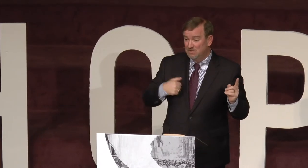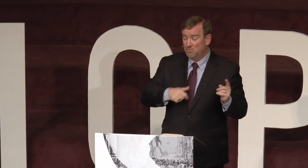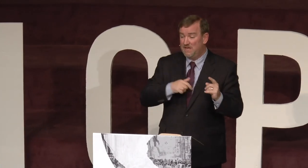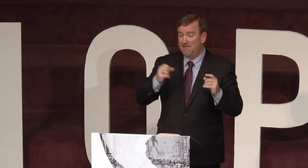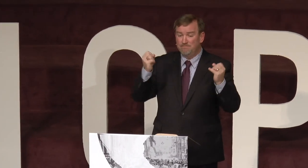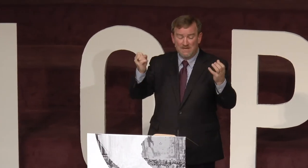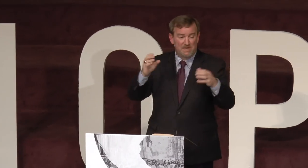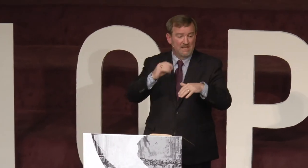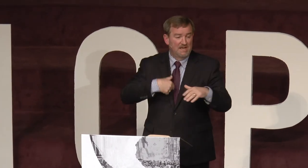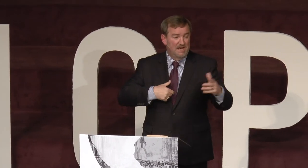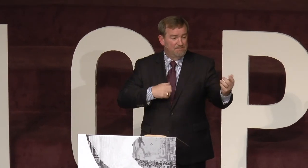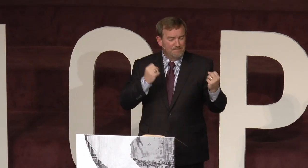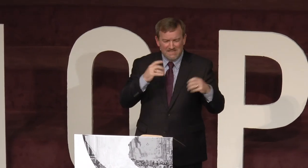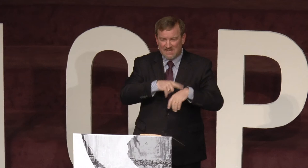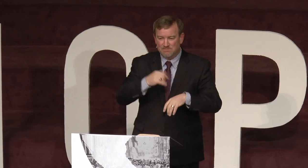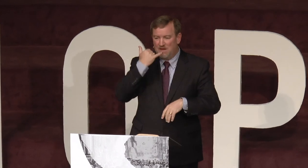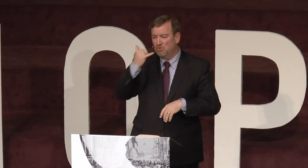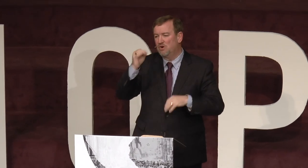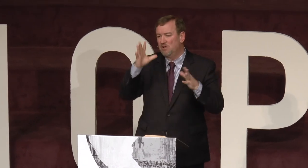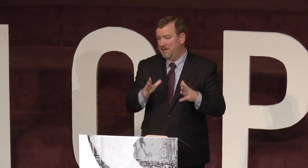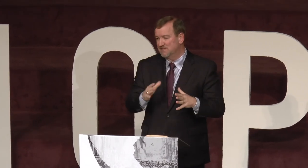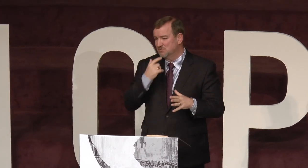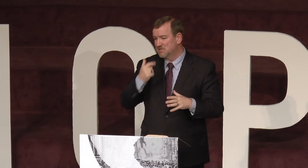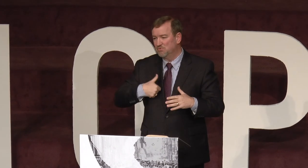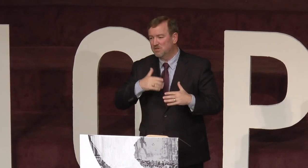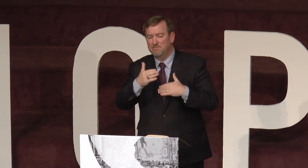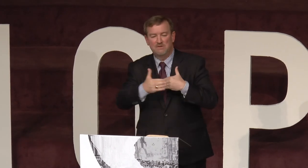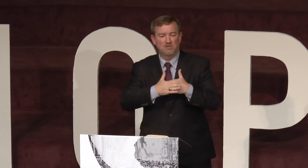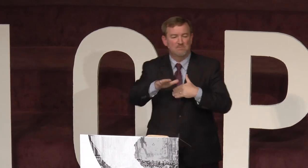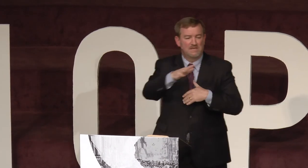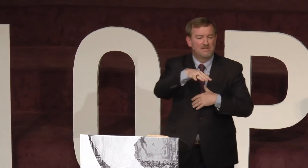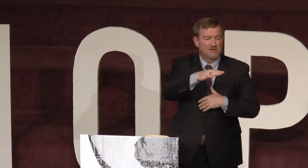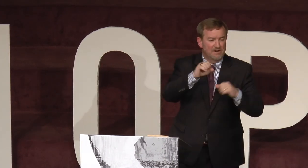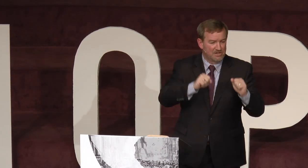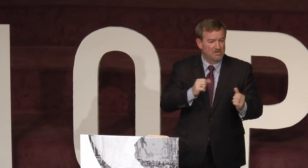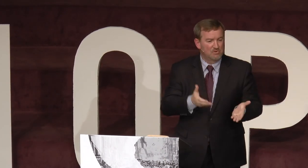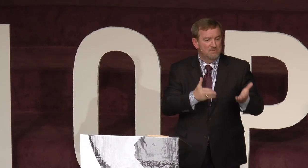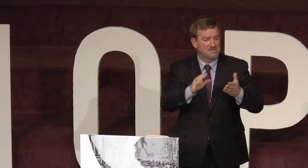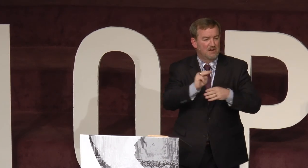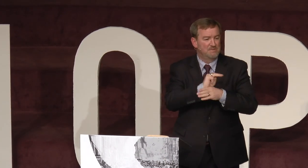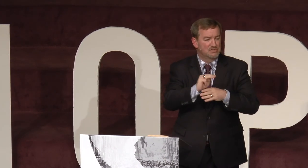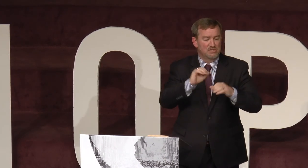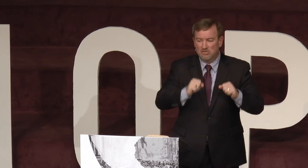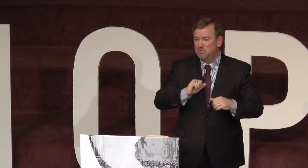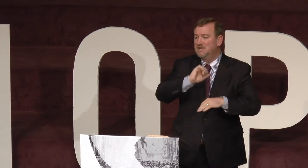We have many, many, many times I will call a pastor and say, we're going to be in your area. Could we present our ministry? Could we